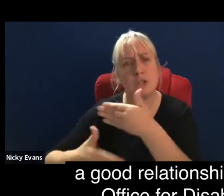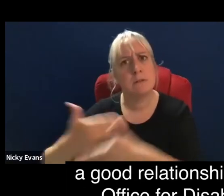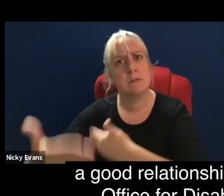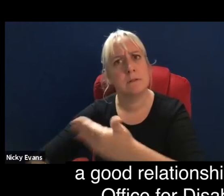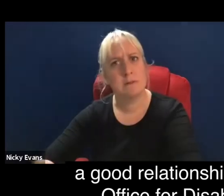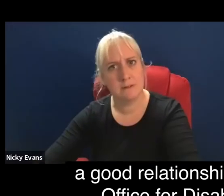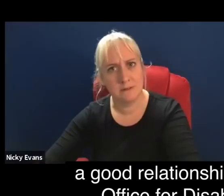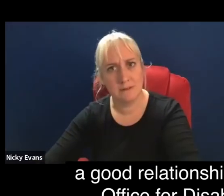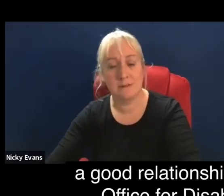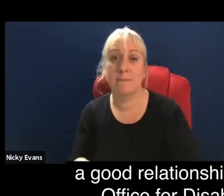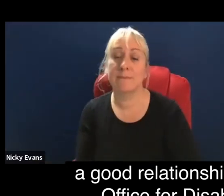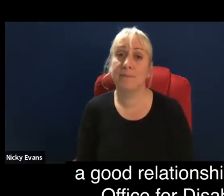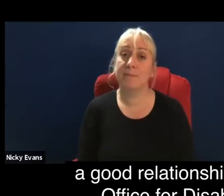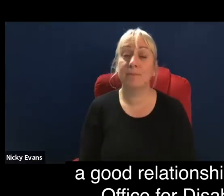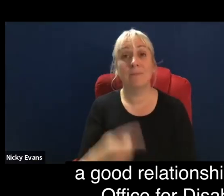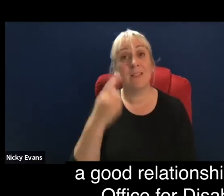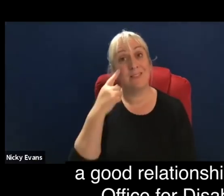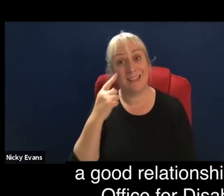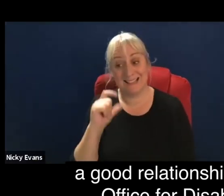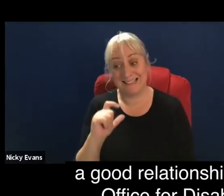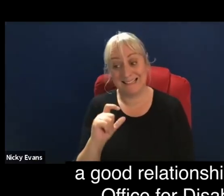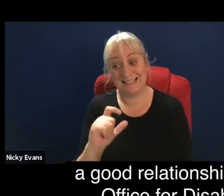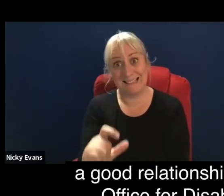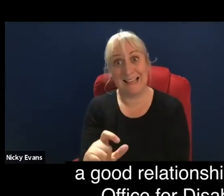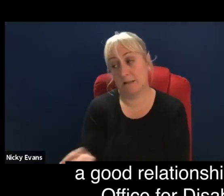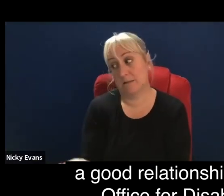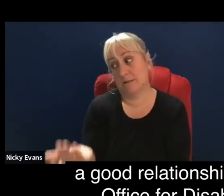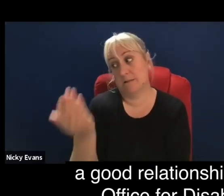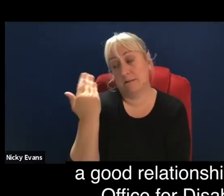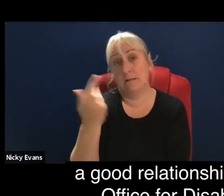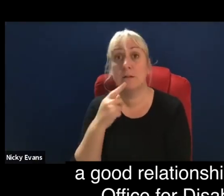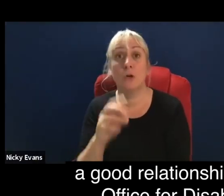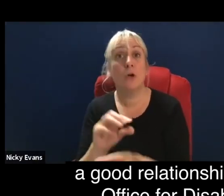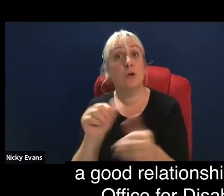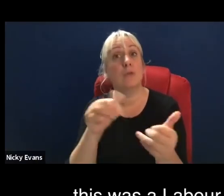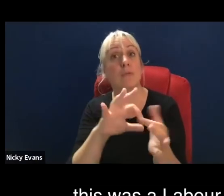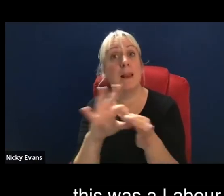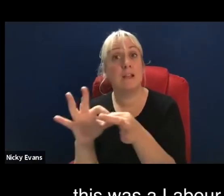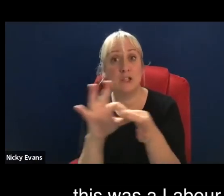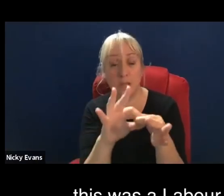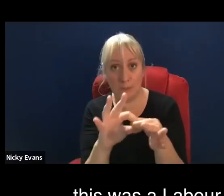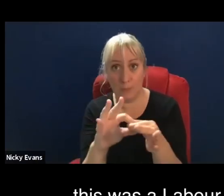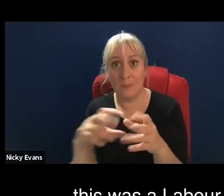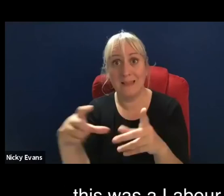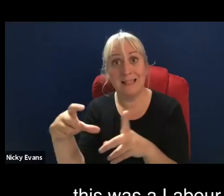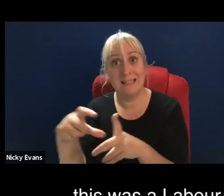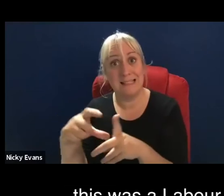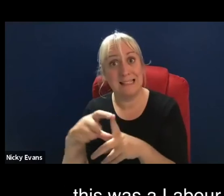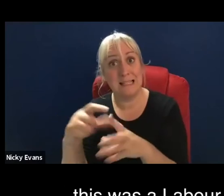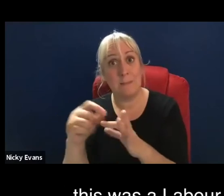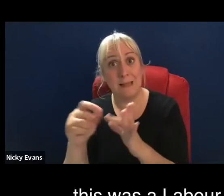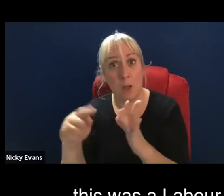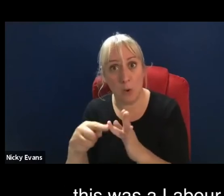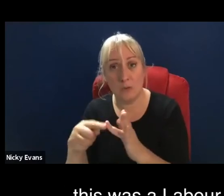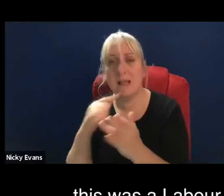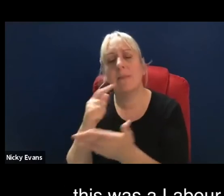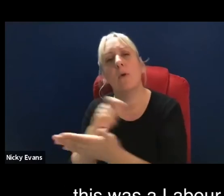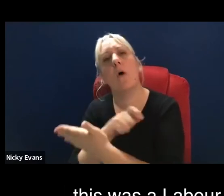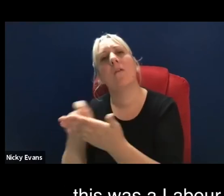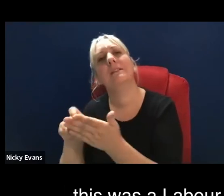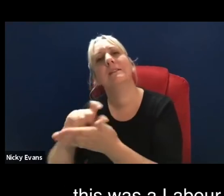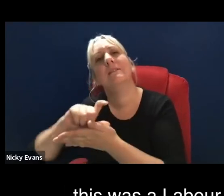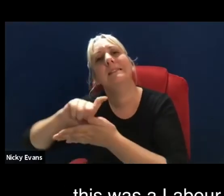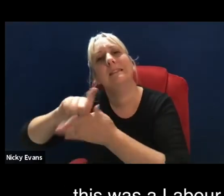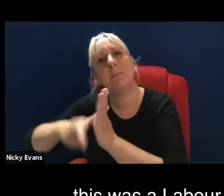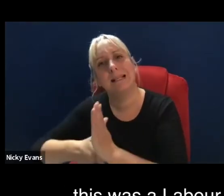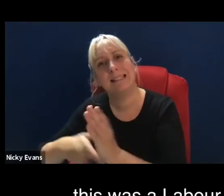there was still quite a good relationship between DDPOs and the Office for Disability Issues at the time. Remember this was